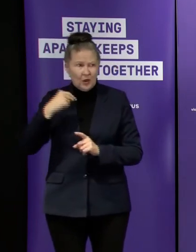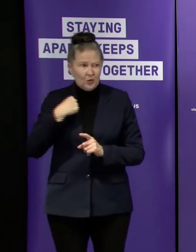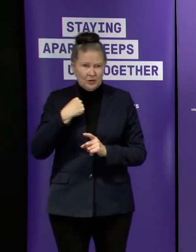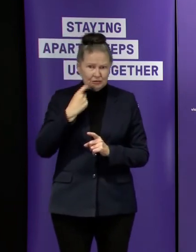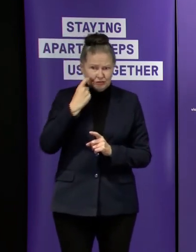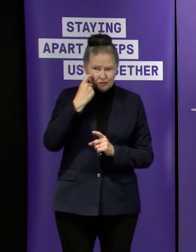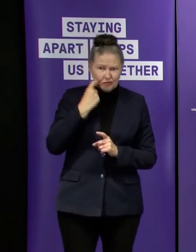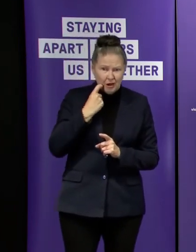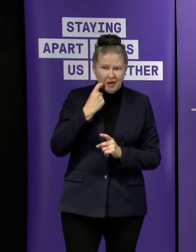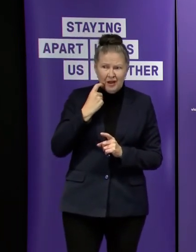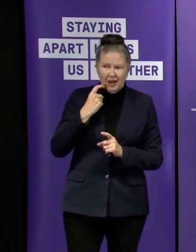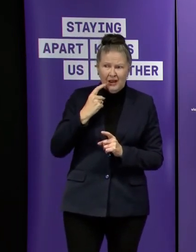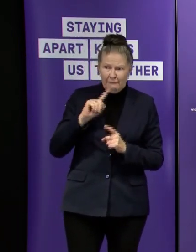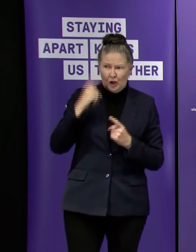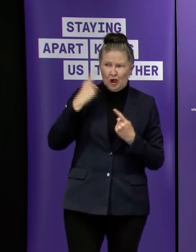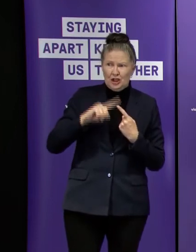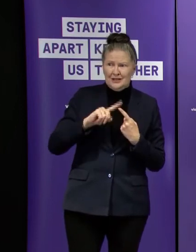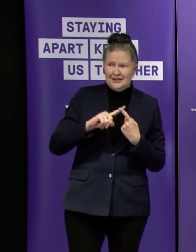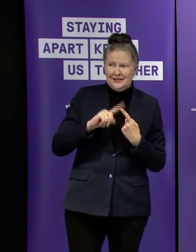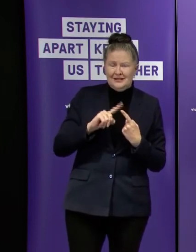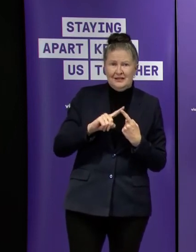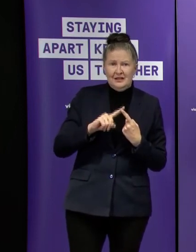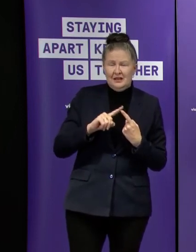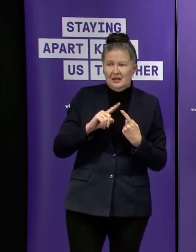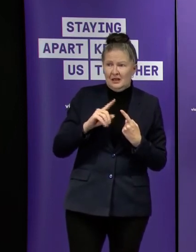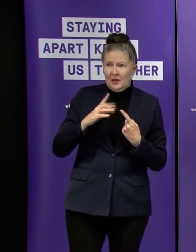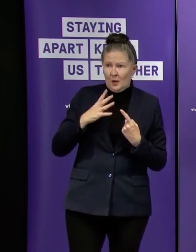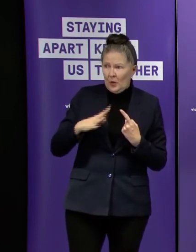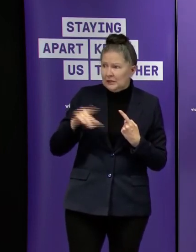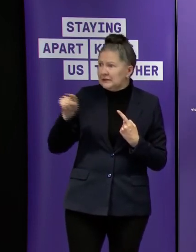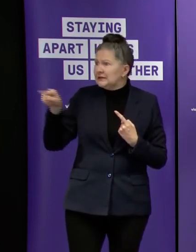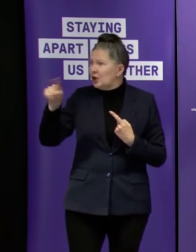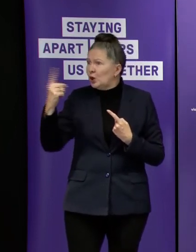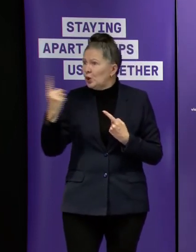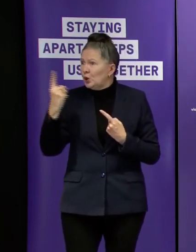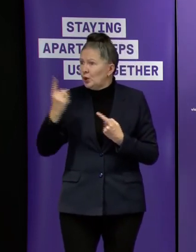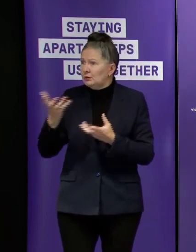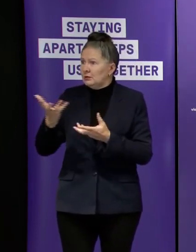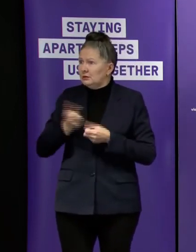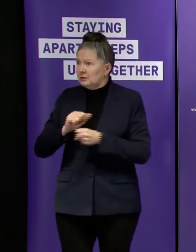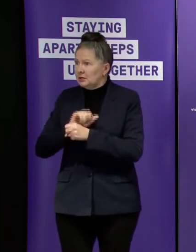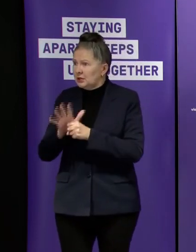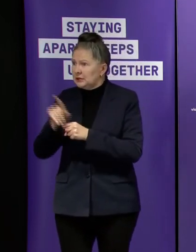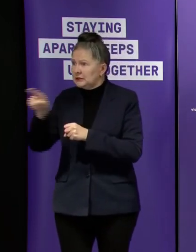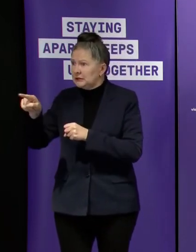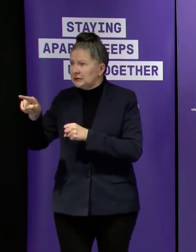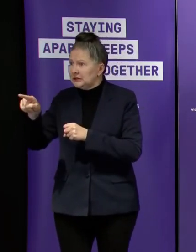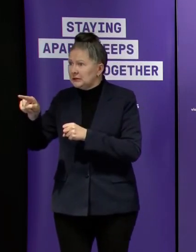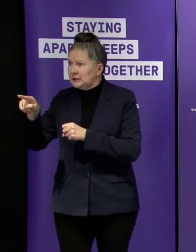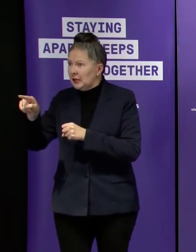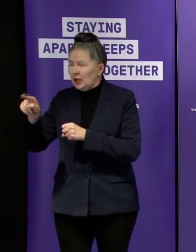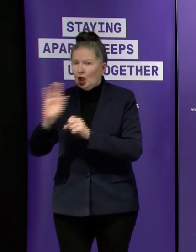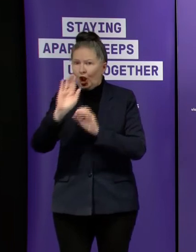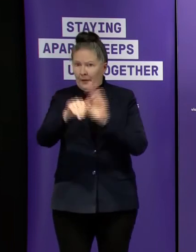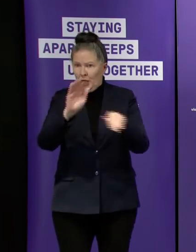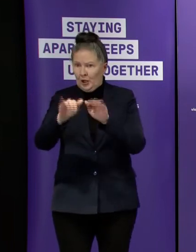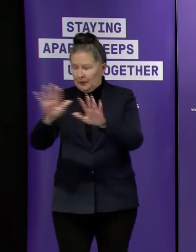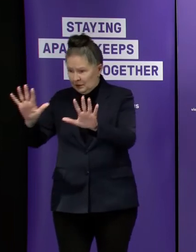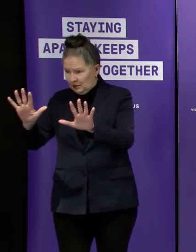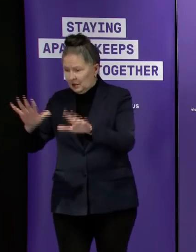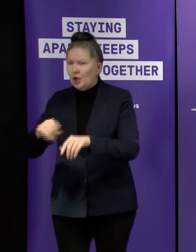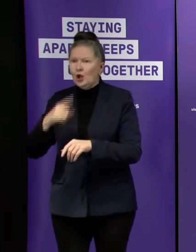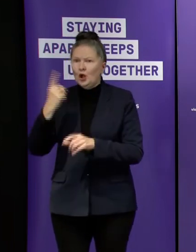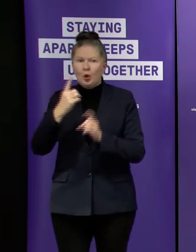well in in the first instance uh to isolate those who've got it to furlough those staff who might be the close contacts